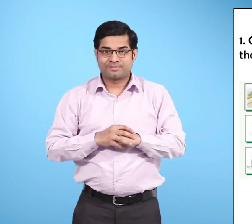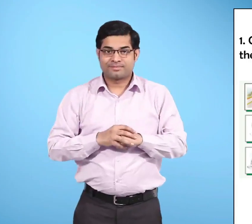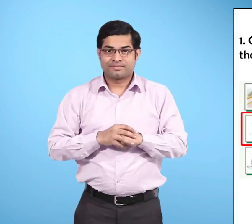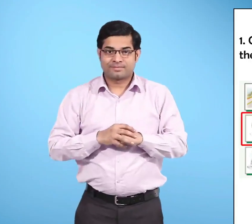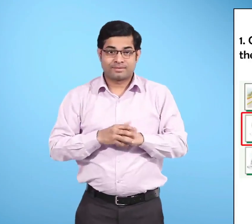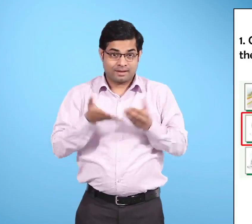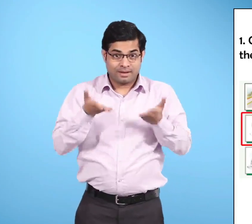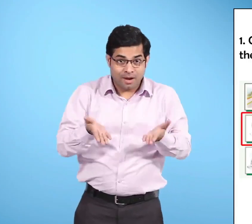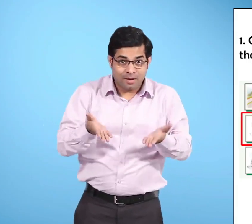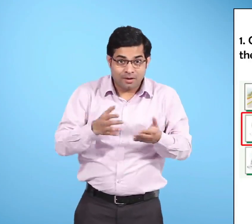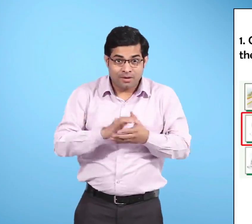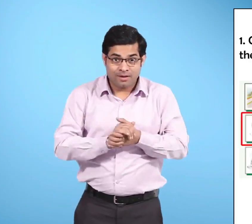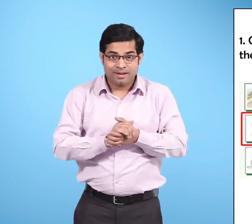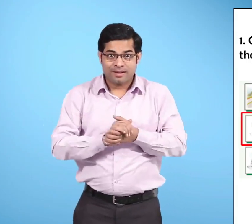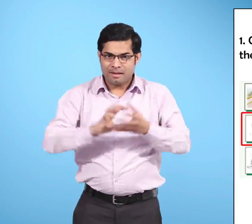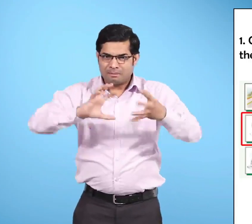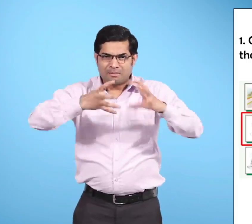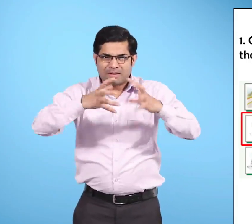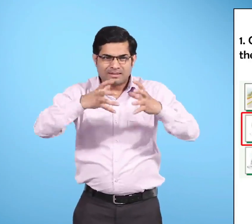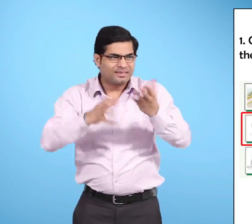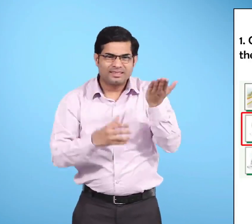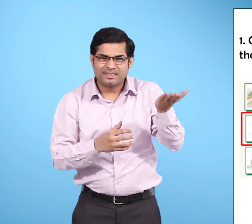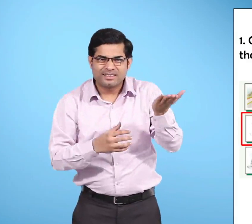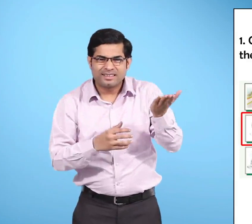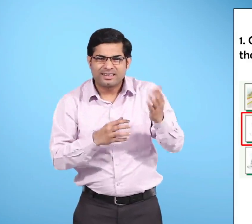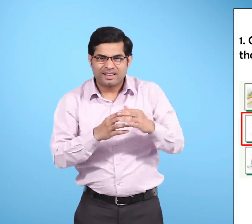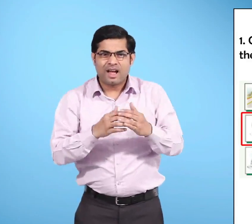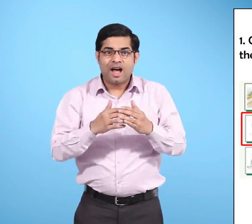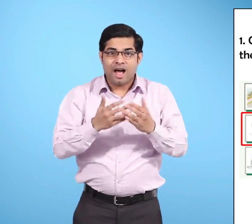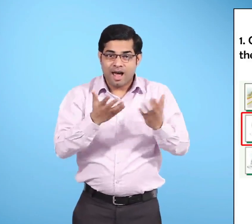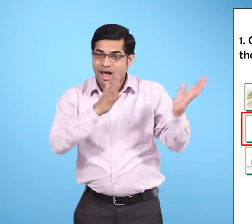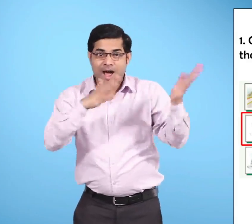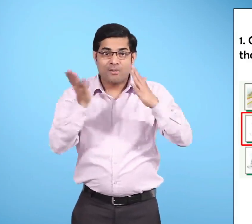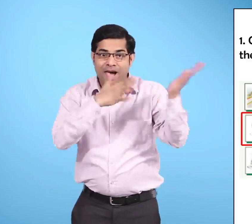And now we have a device Something that blows air in the room